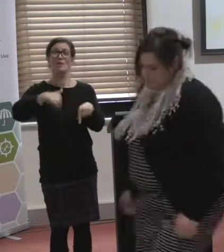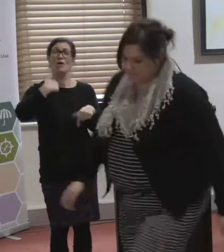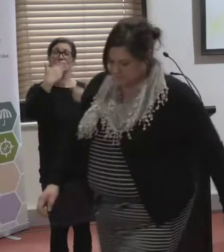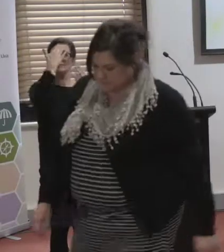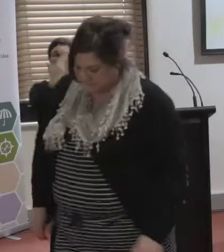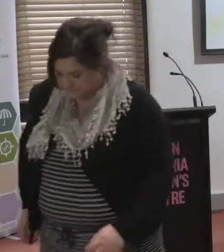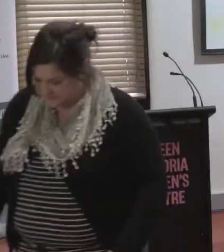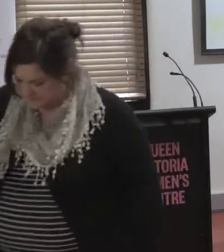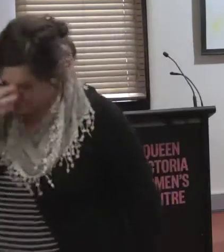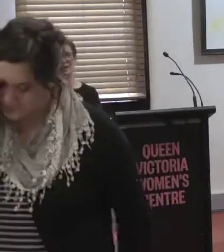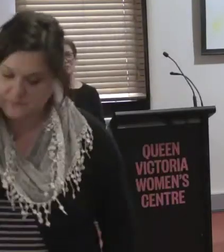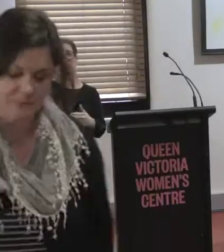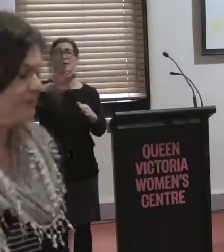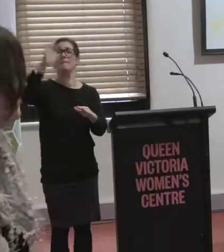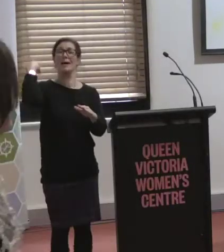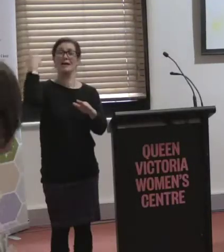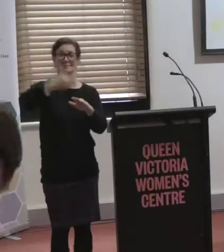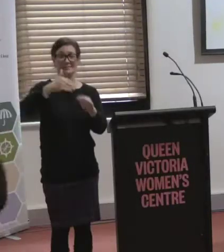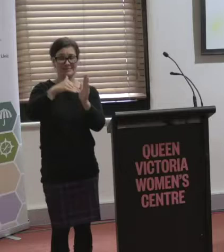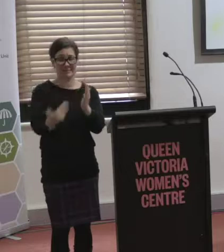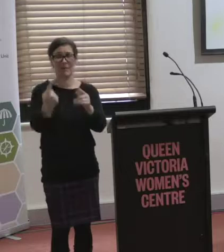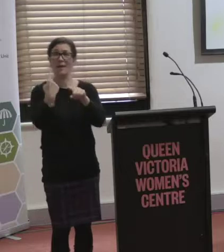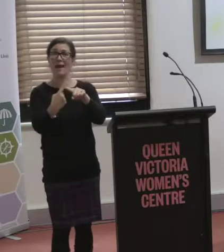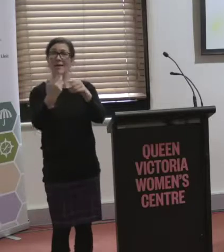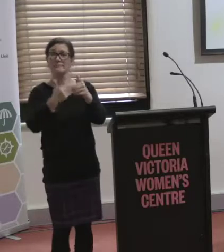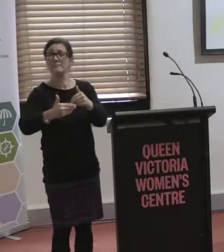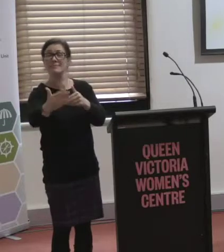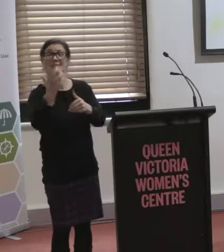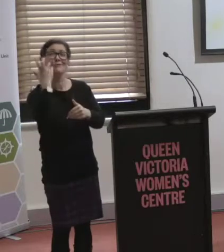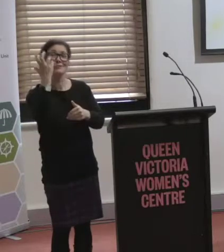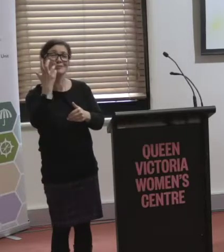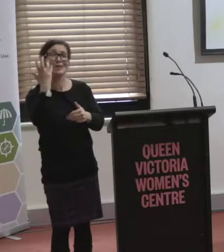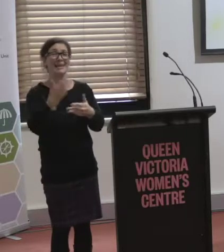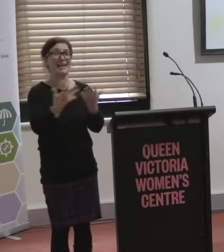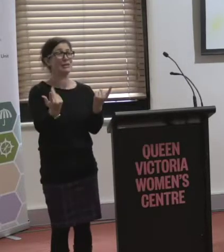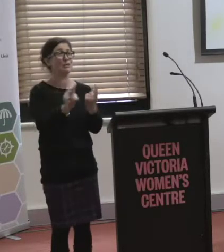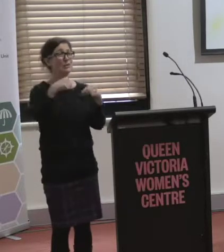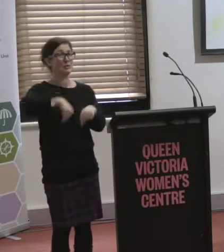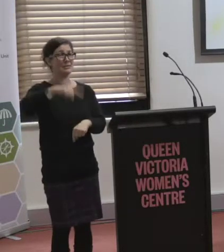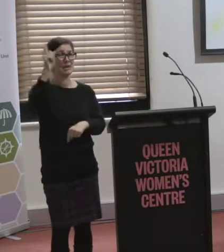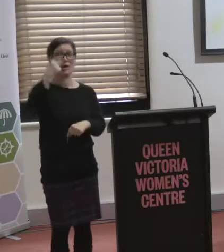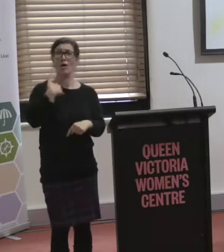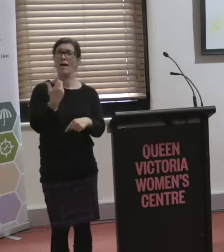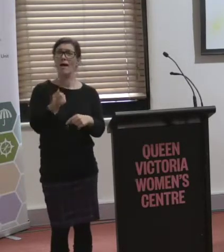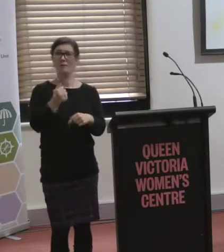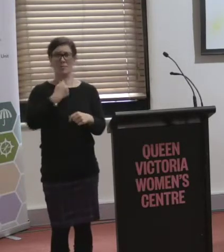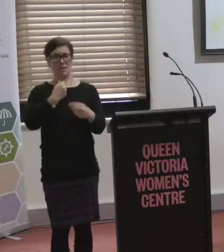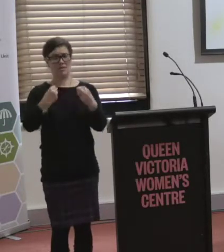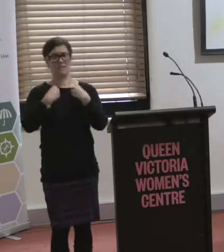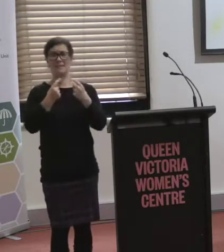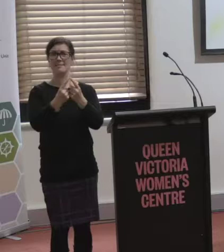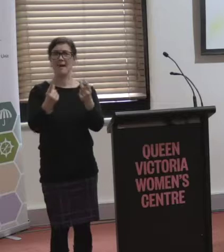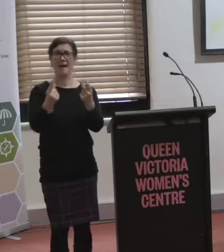present and future and any who may be here today. I've left my card around and there's some